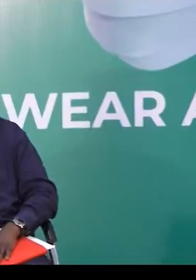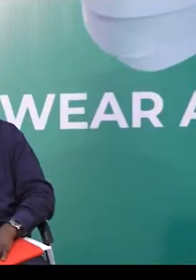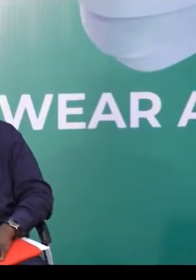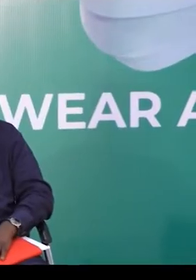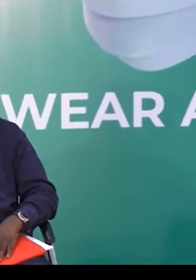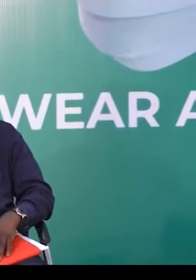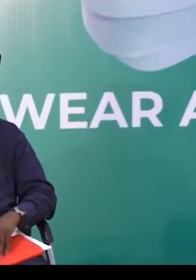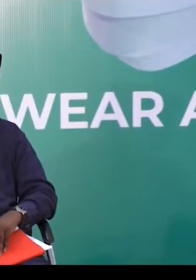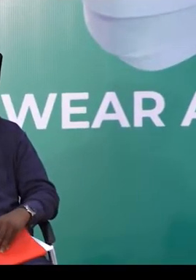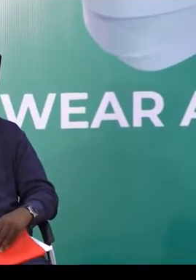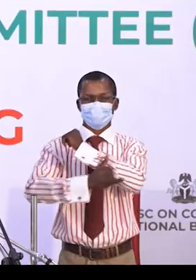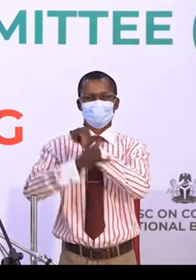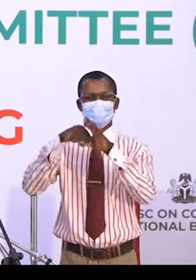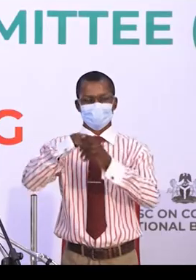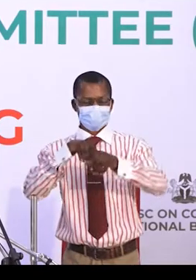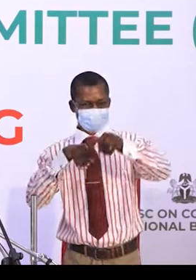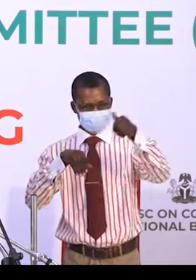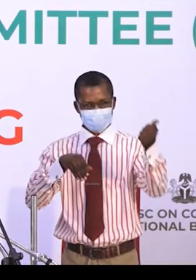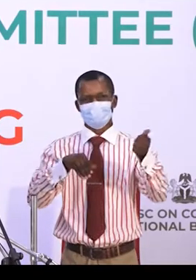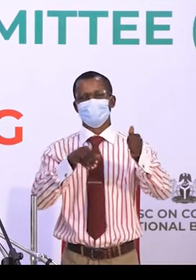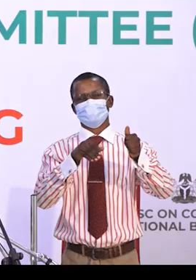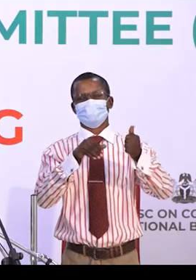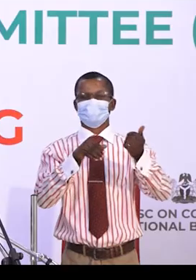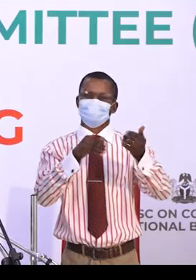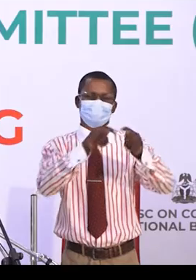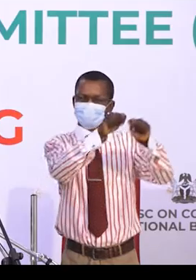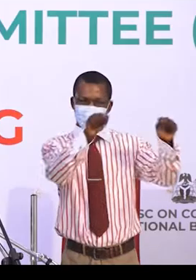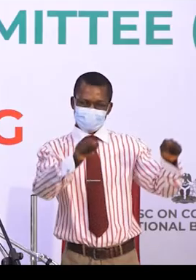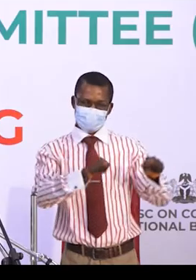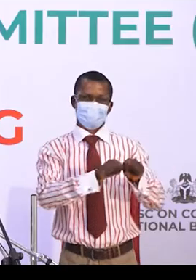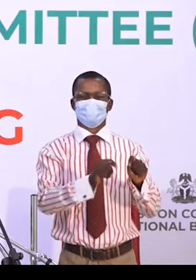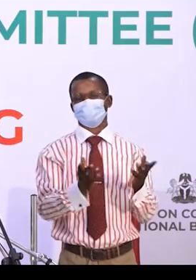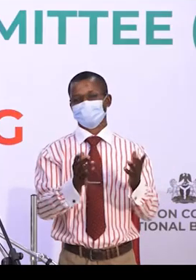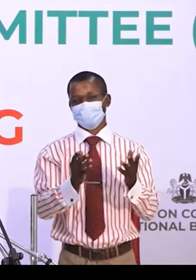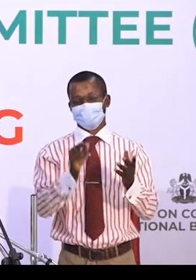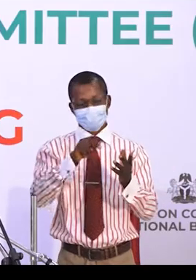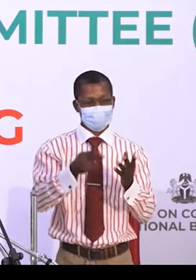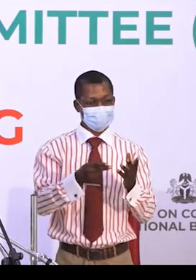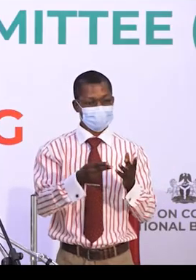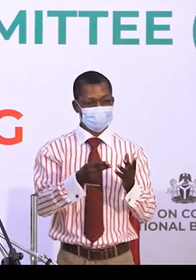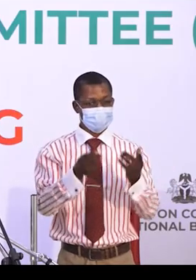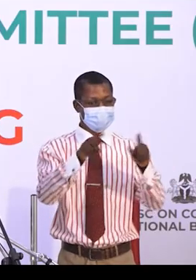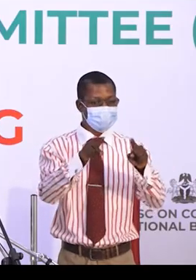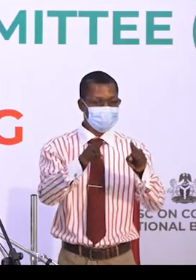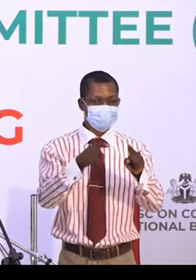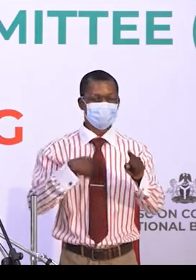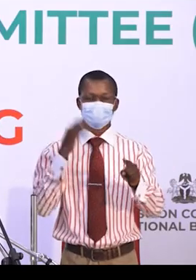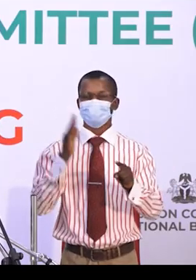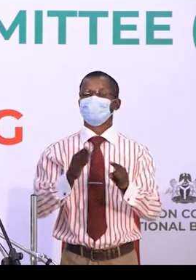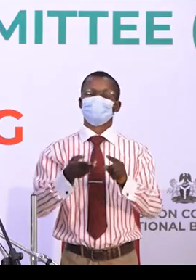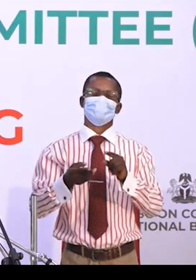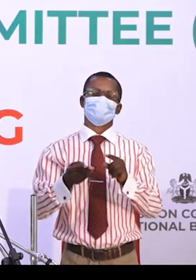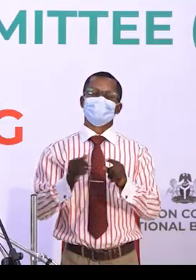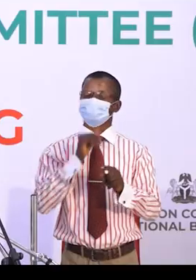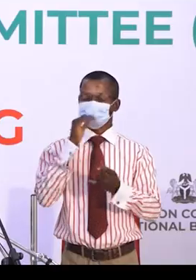countries and on other continents. And if the need arises, we will not hesitate to increase the number of countries